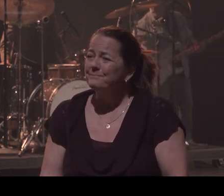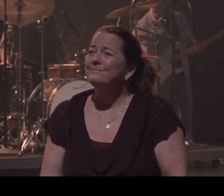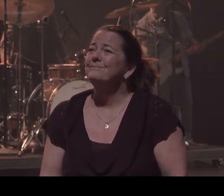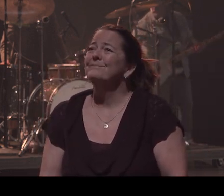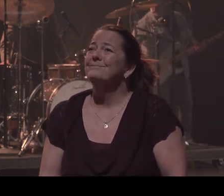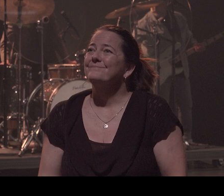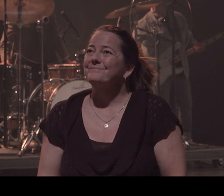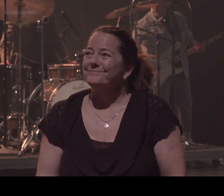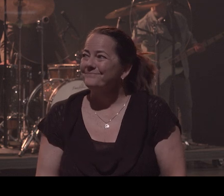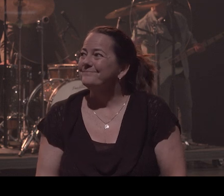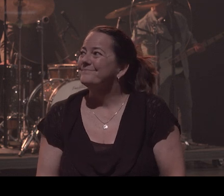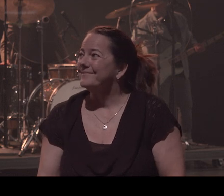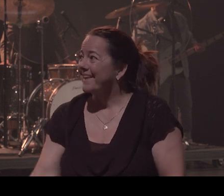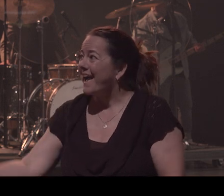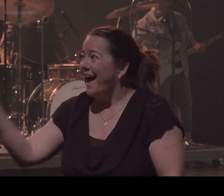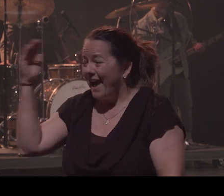I know what you've spoken